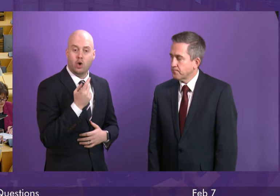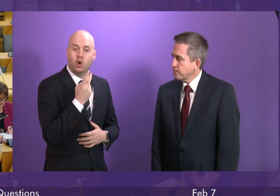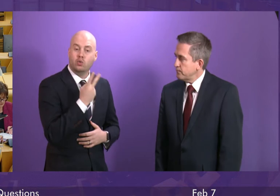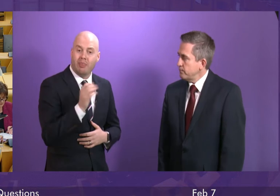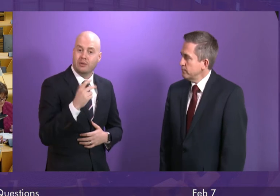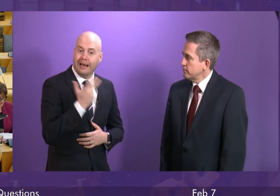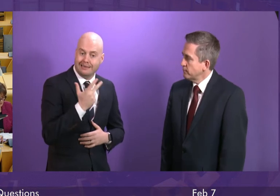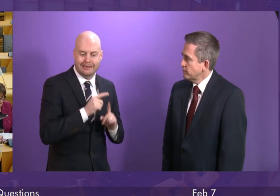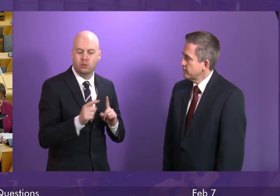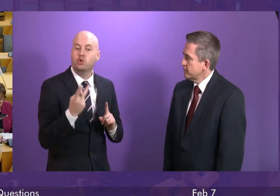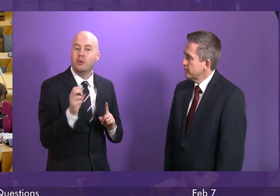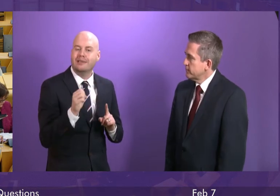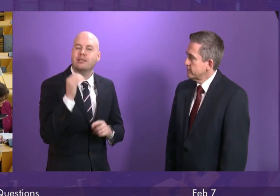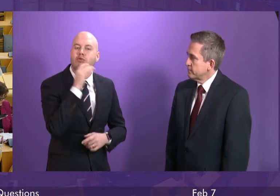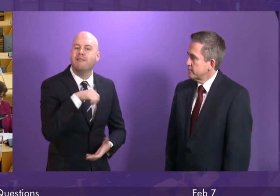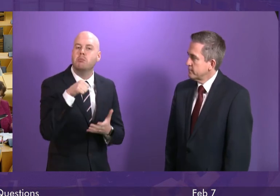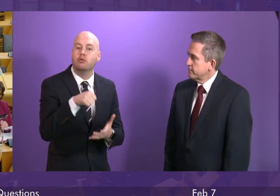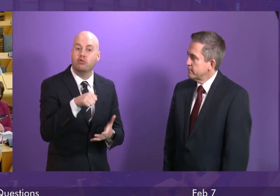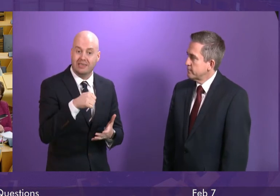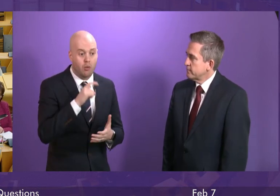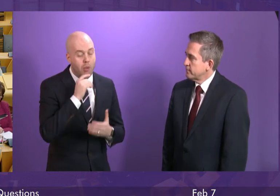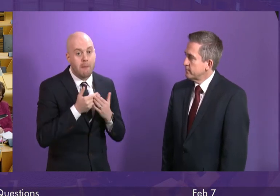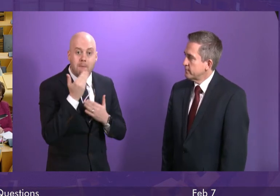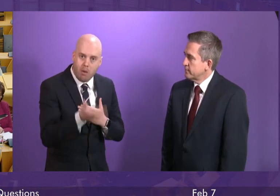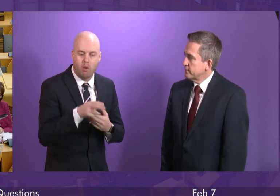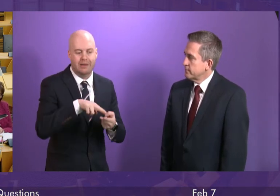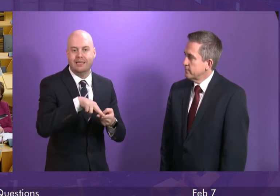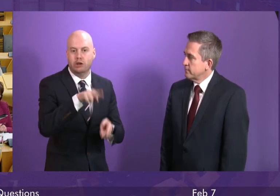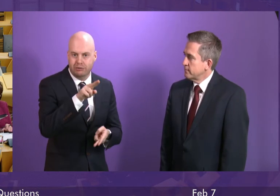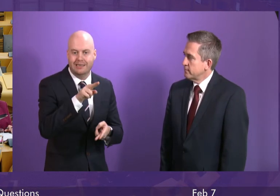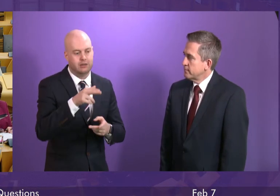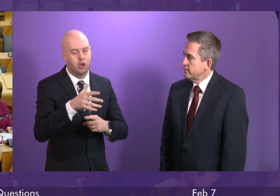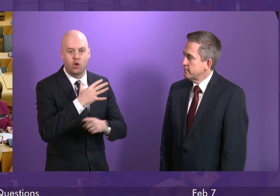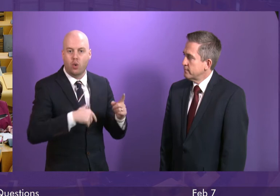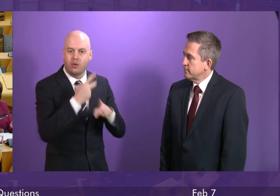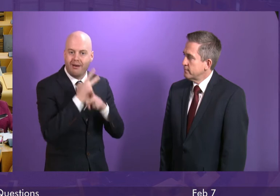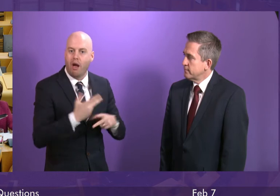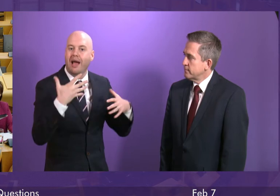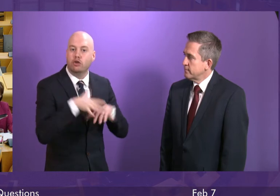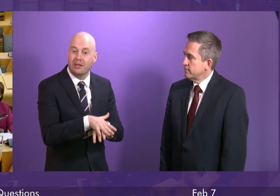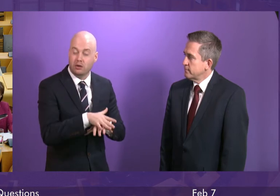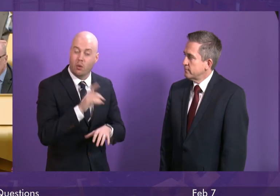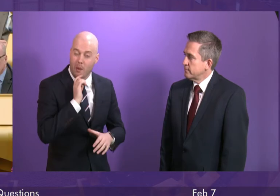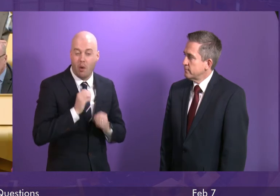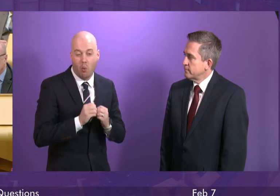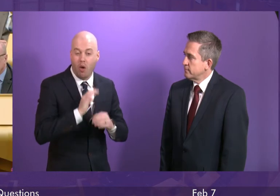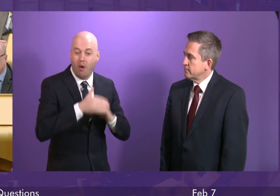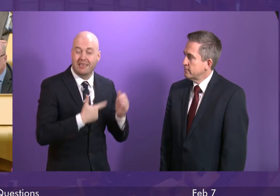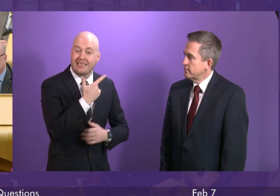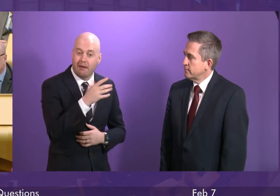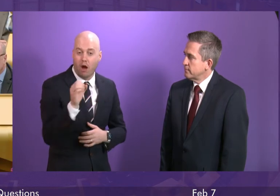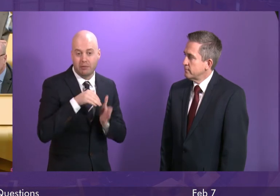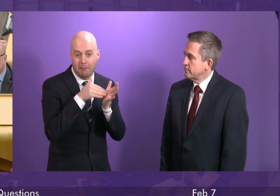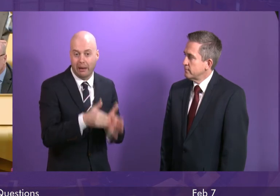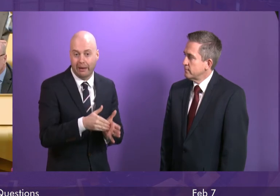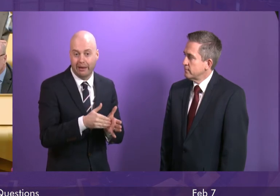we increasing our package of direct investment in social care and integration to over £700 million. And that was central to the